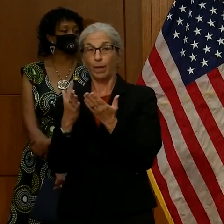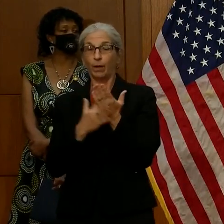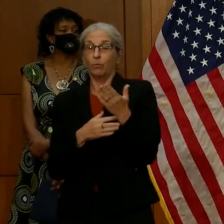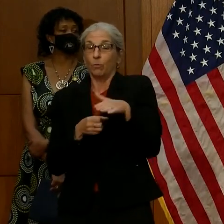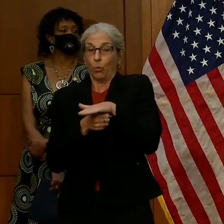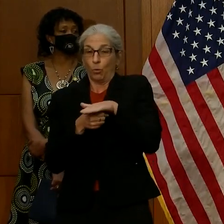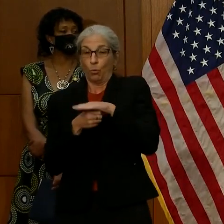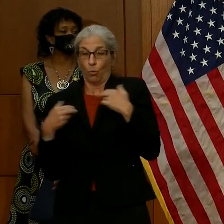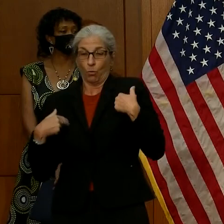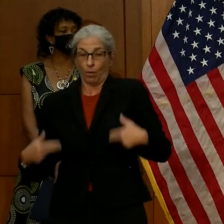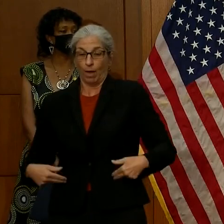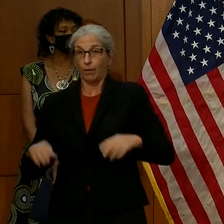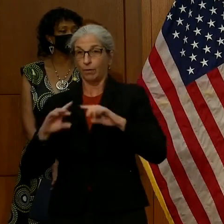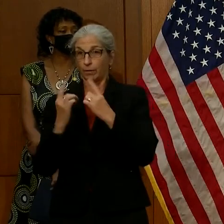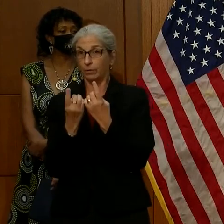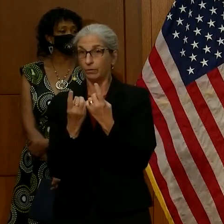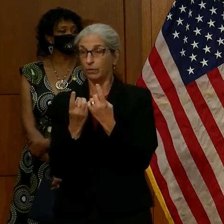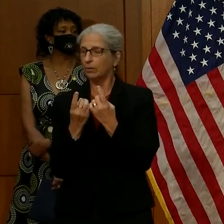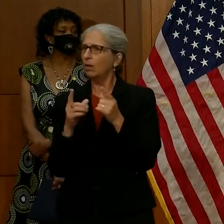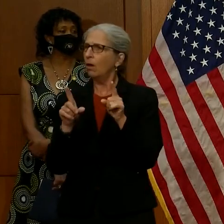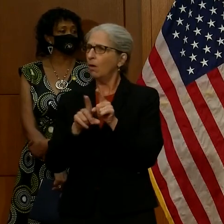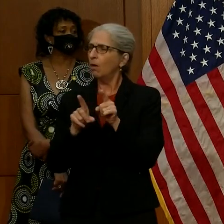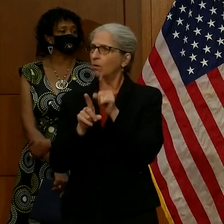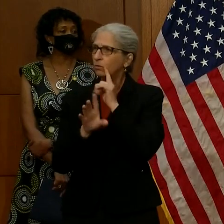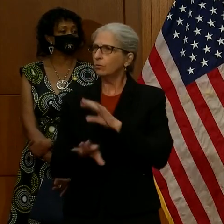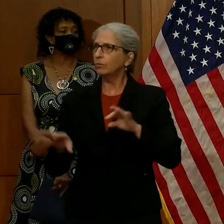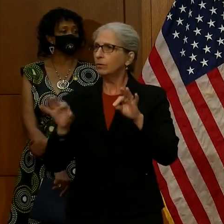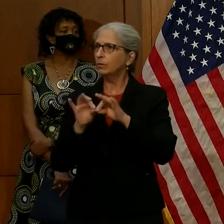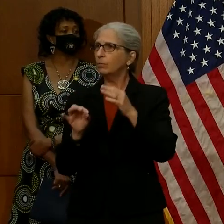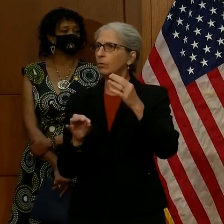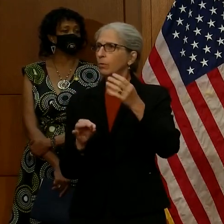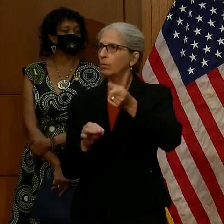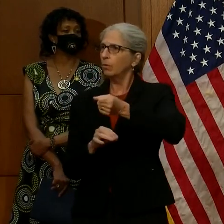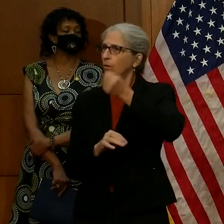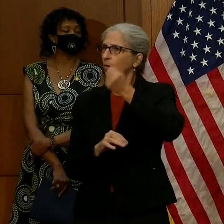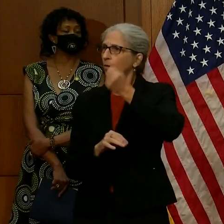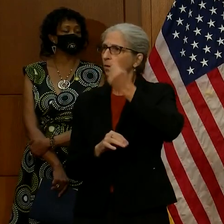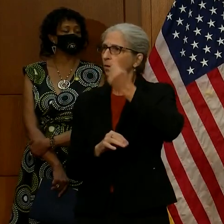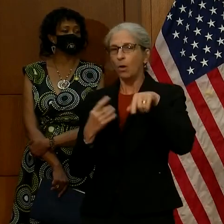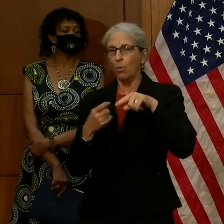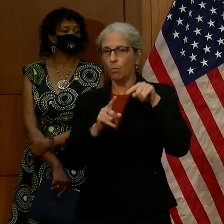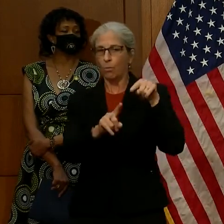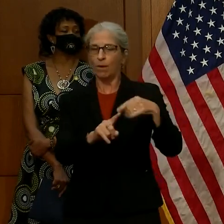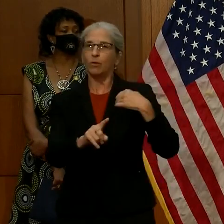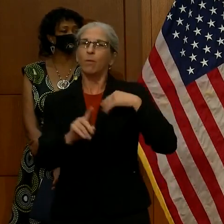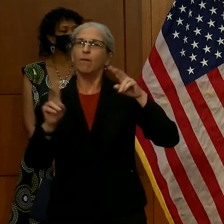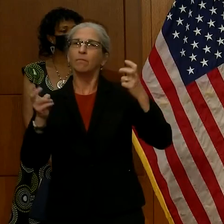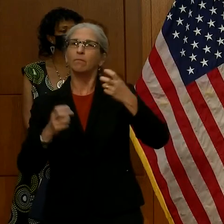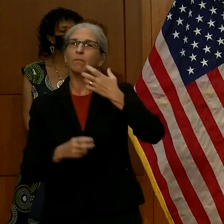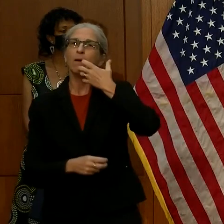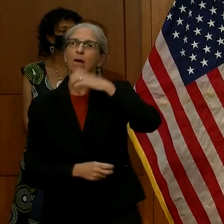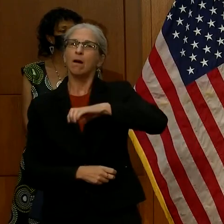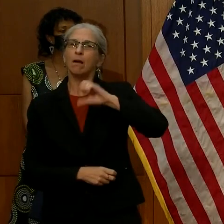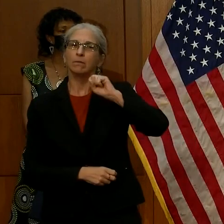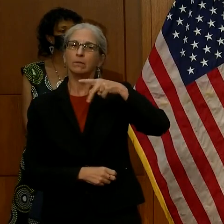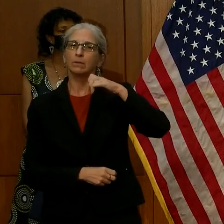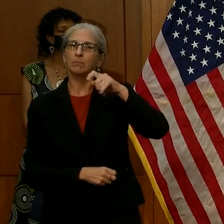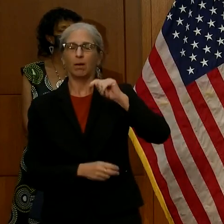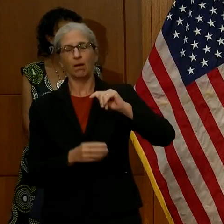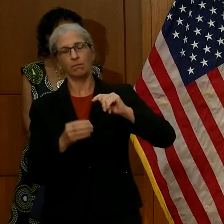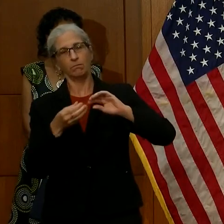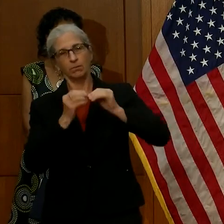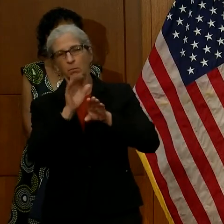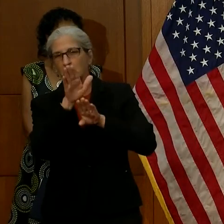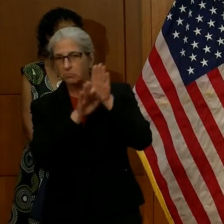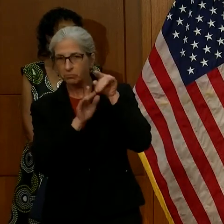districts. I think it's also important to know that when there are hot spots in Virginia, we are paying